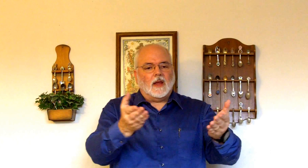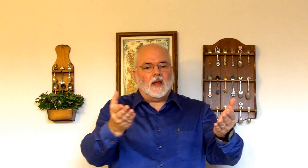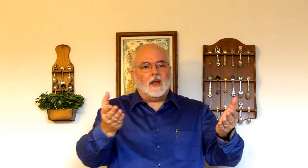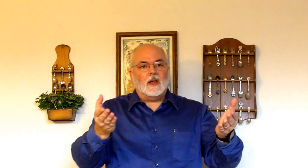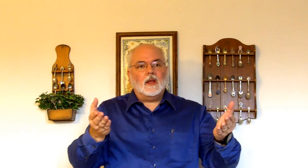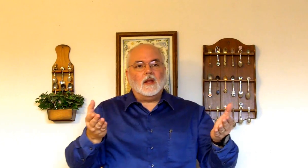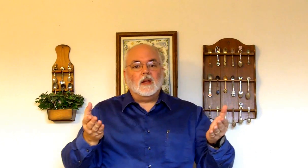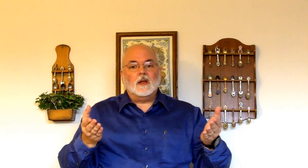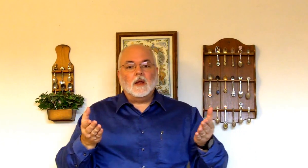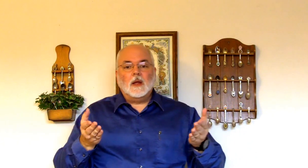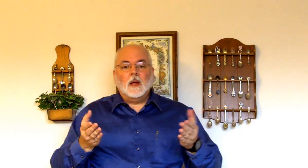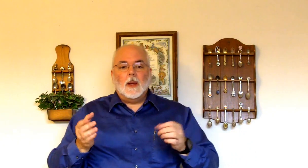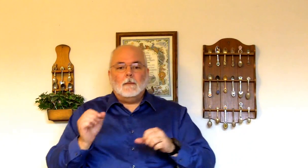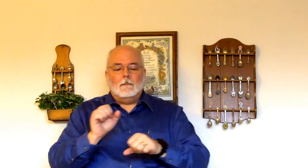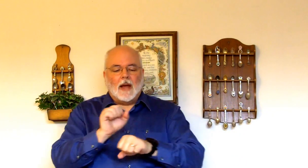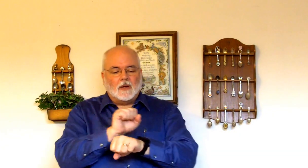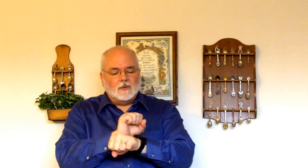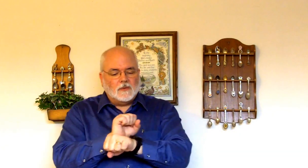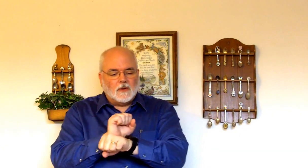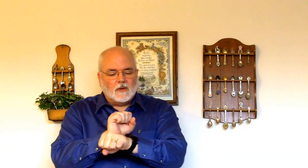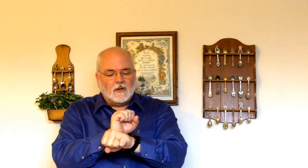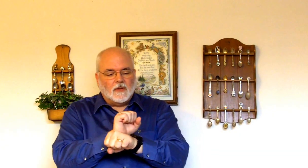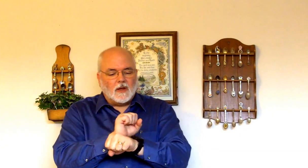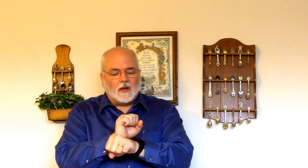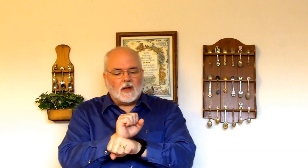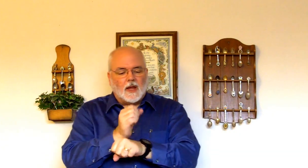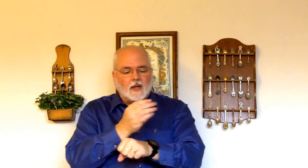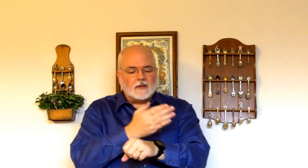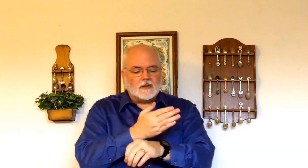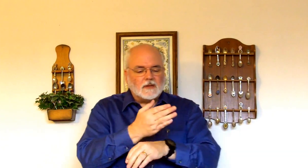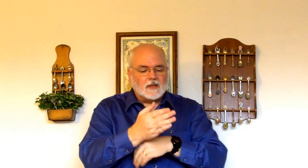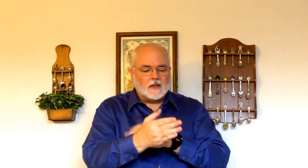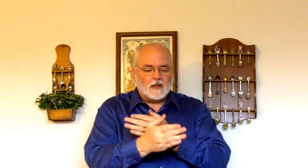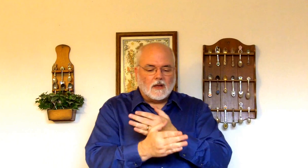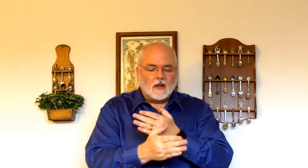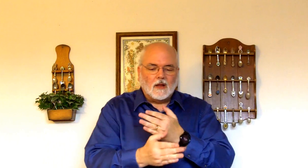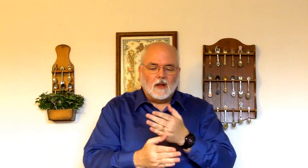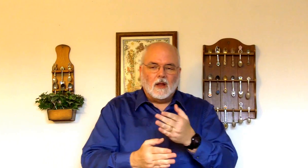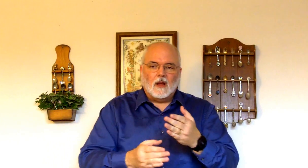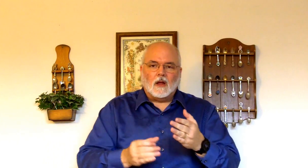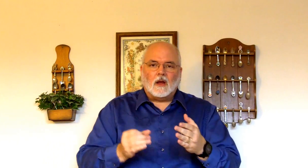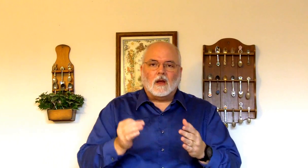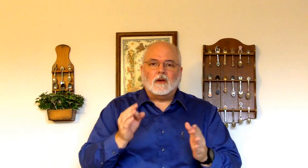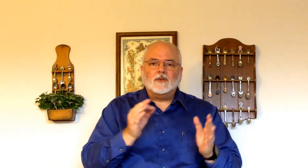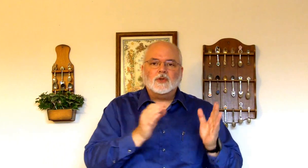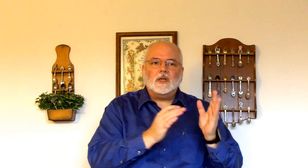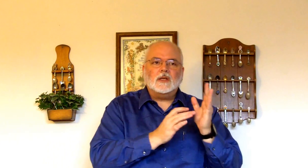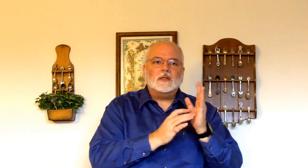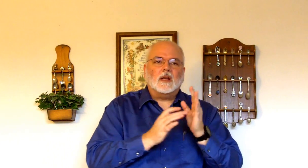found the hands of Jesus